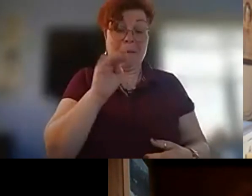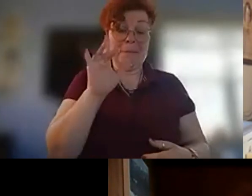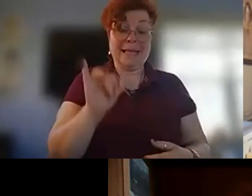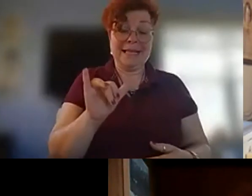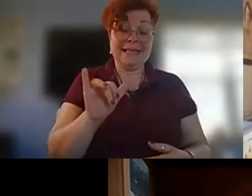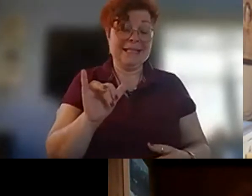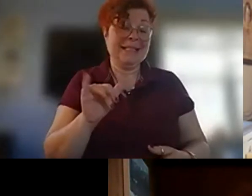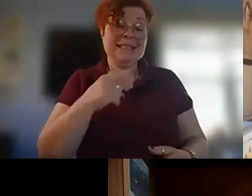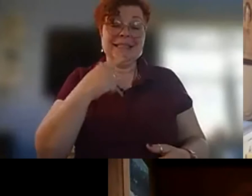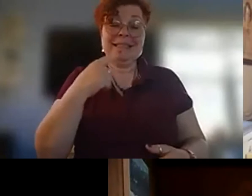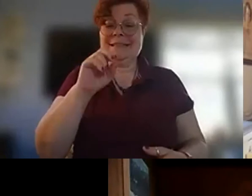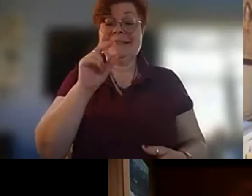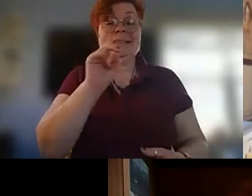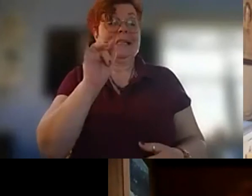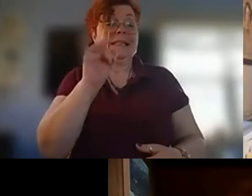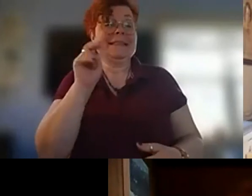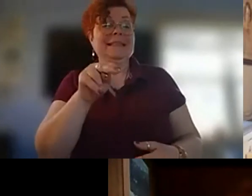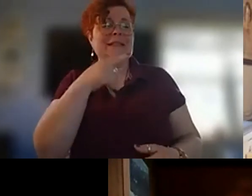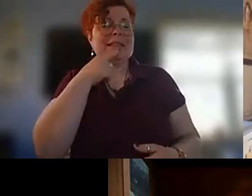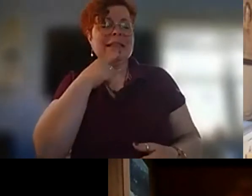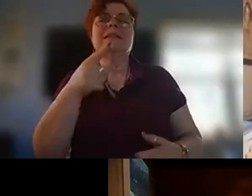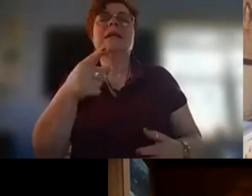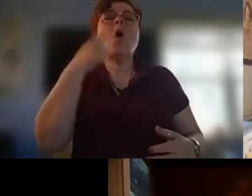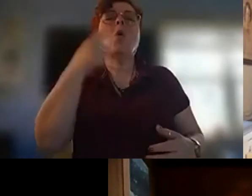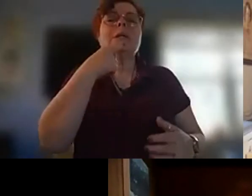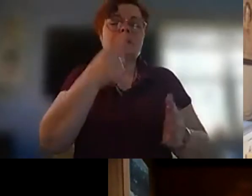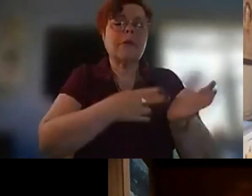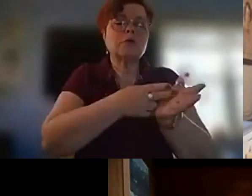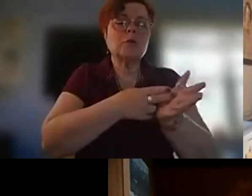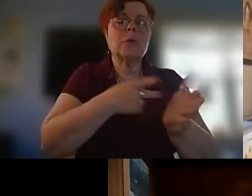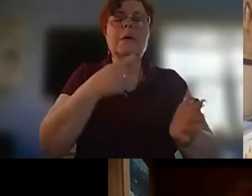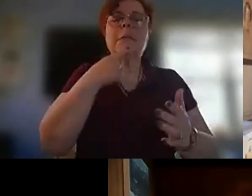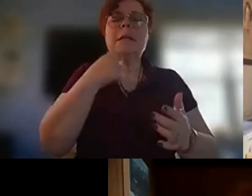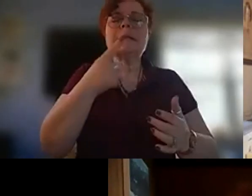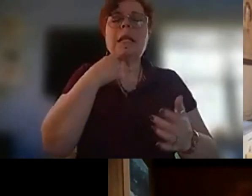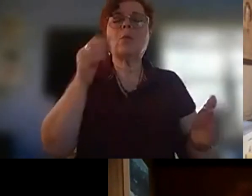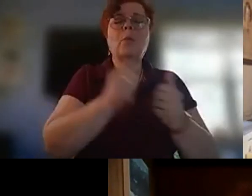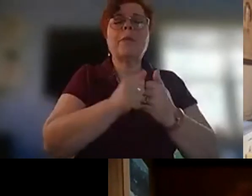it's sort of a slant way into um looking at this landscape and